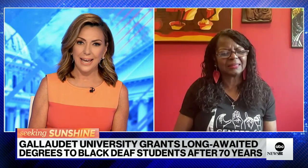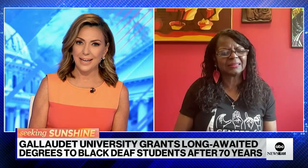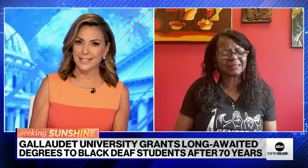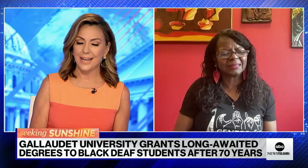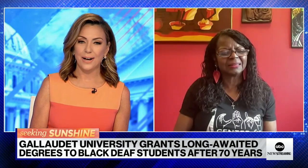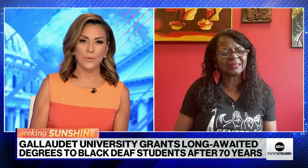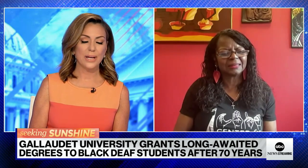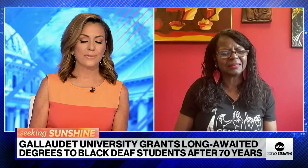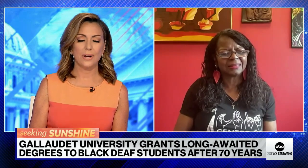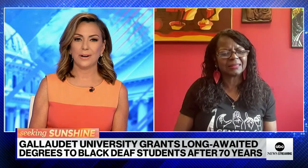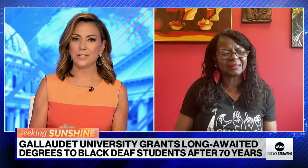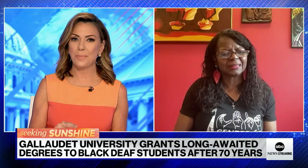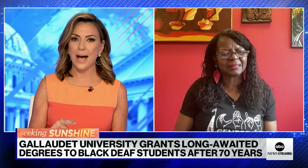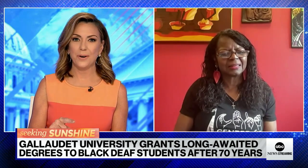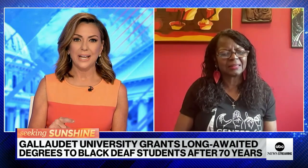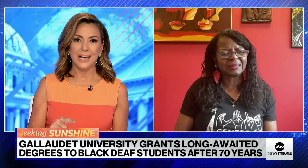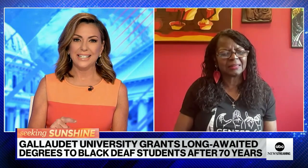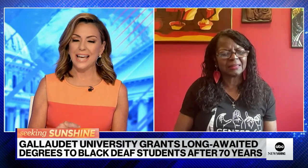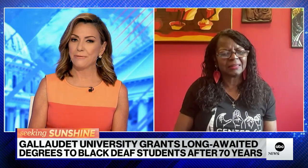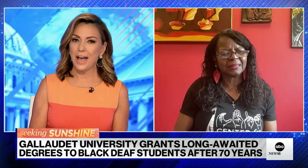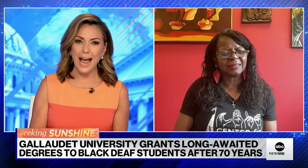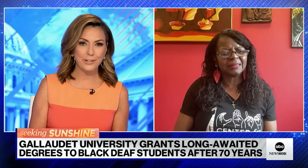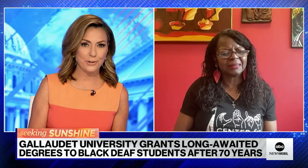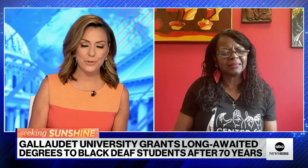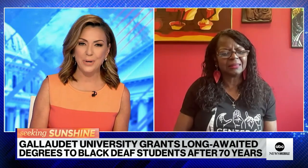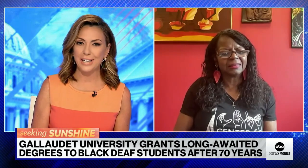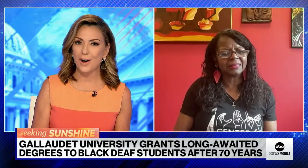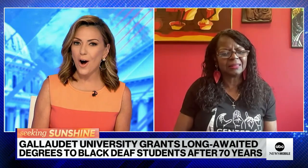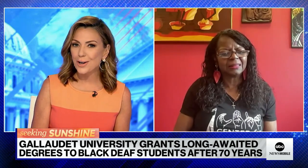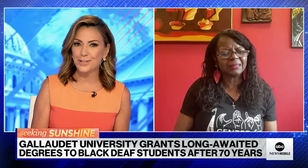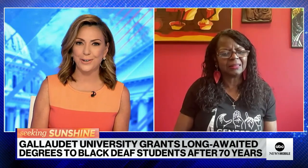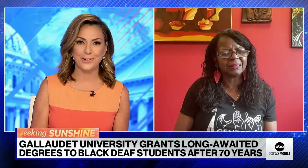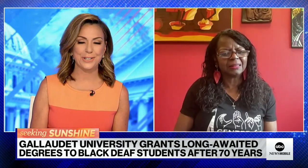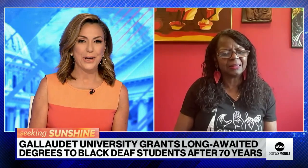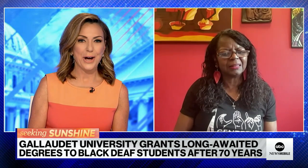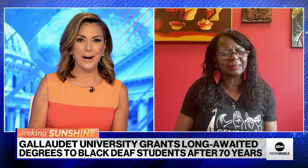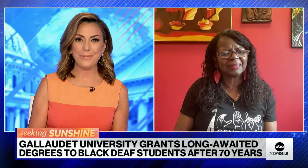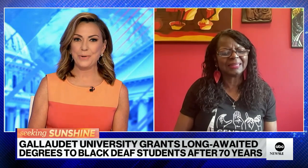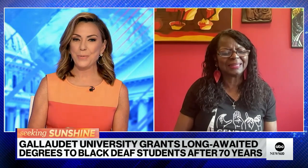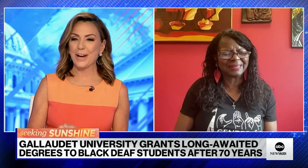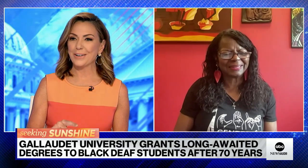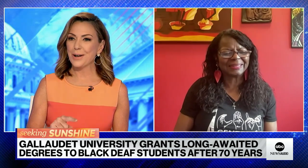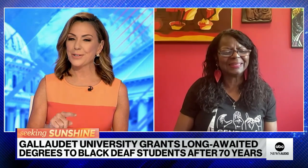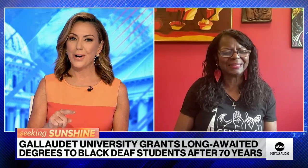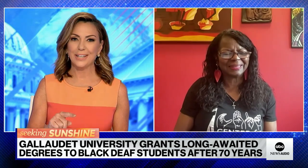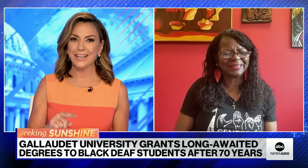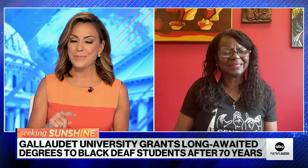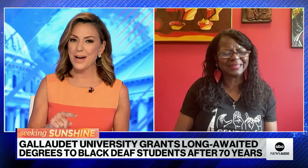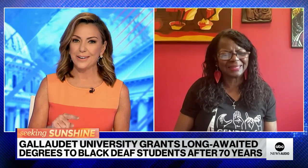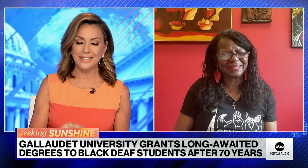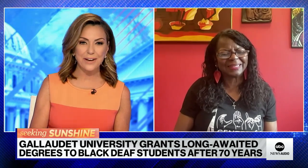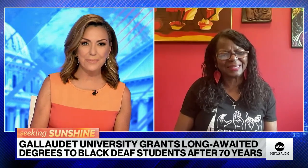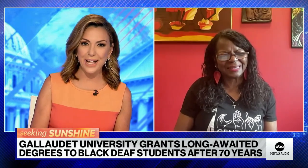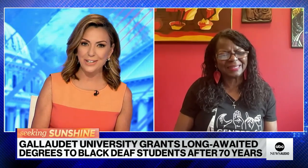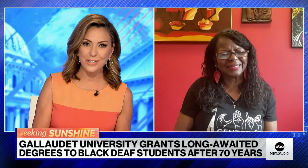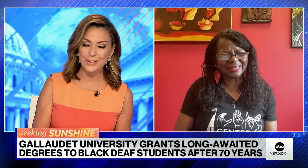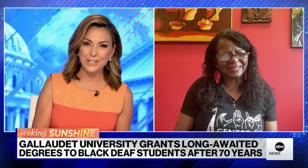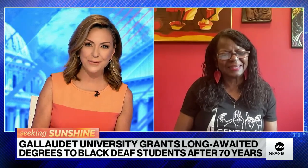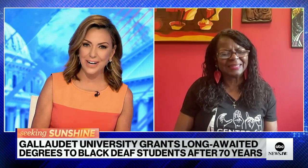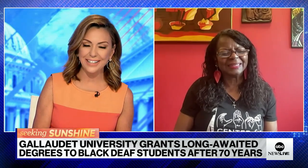actors winning Oscars. We are now talking about deaf black students finally